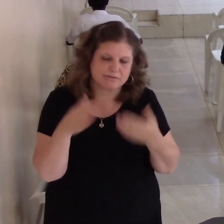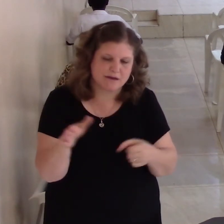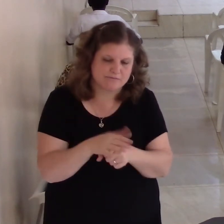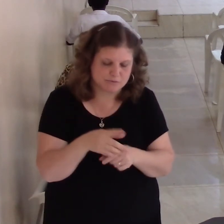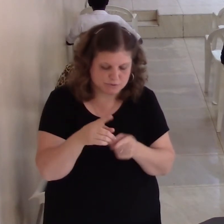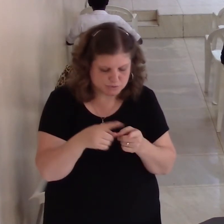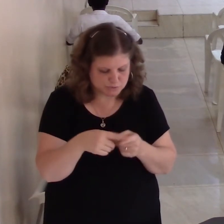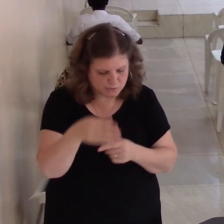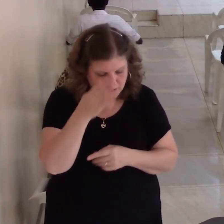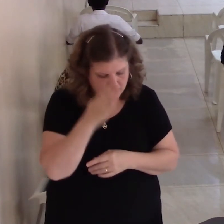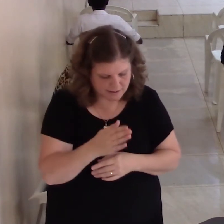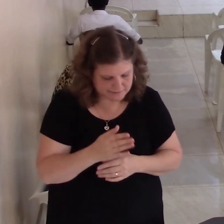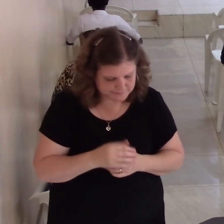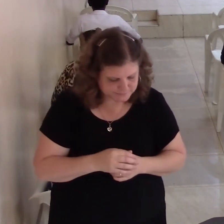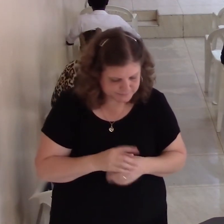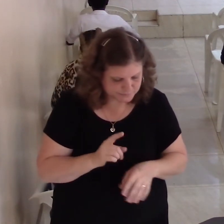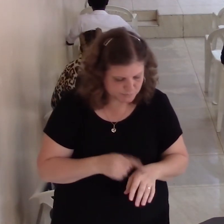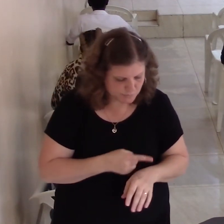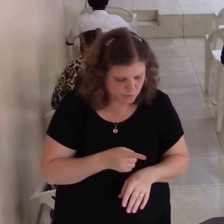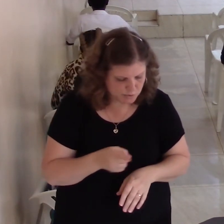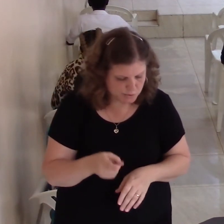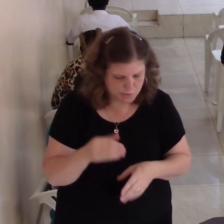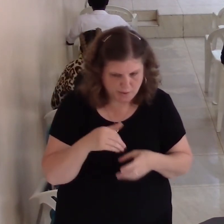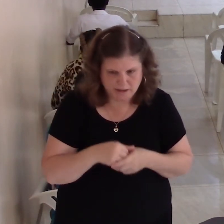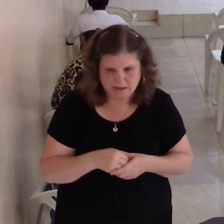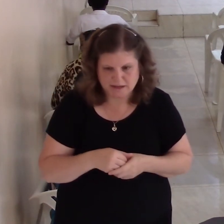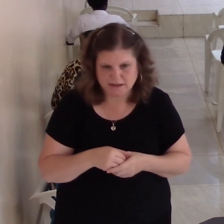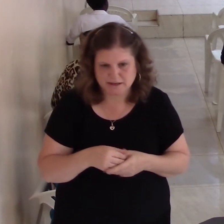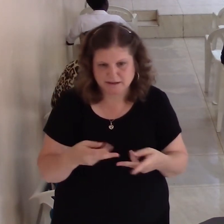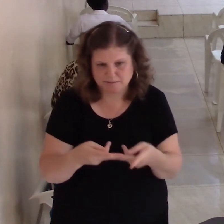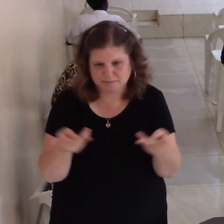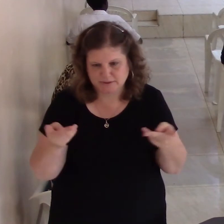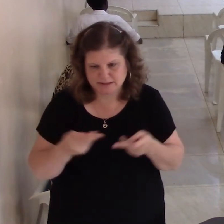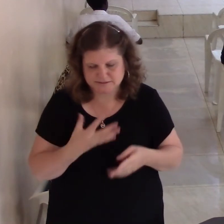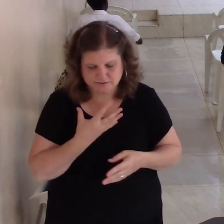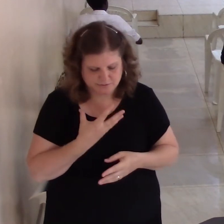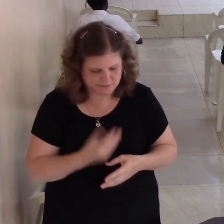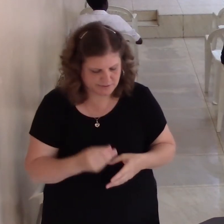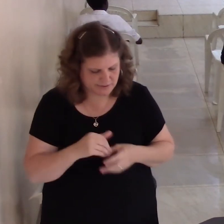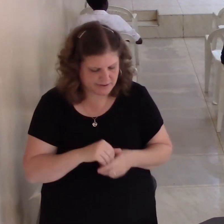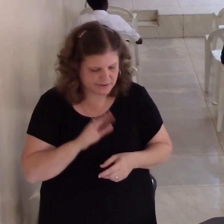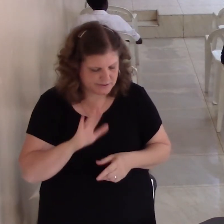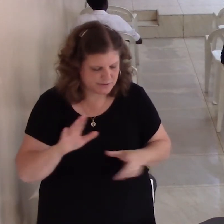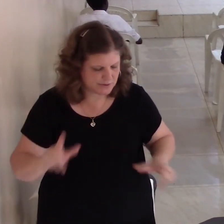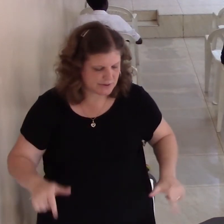when you're getting into that area of depression in your life, you're not being thankful to God anymore.